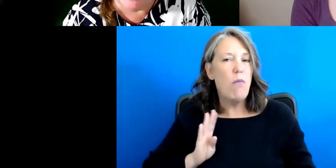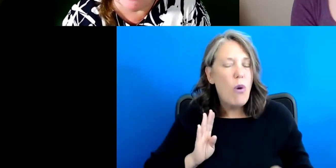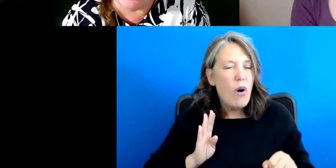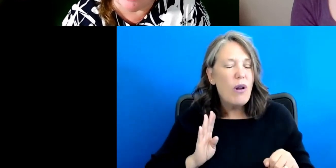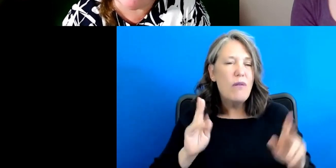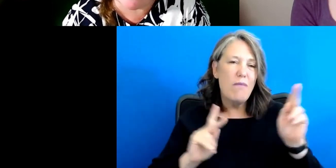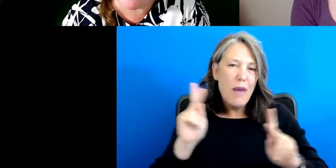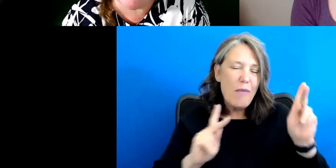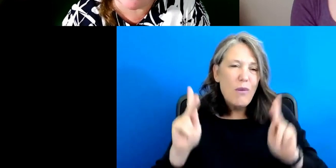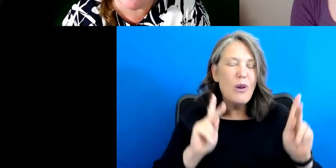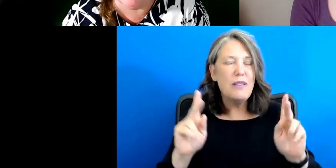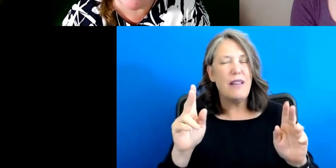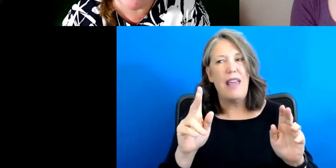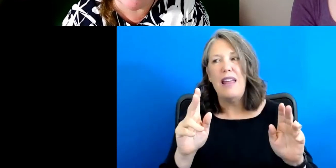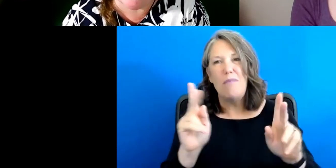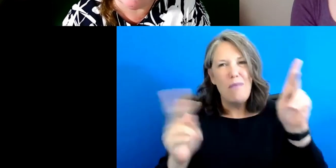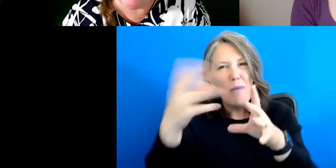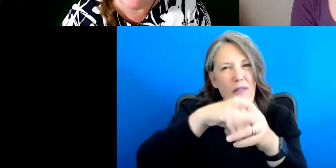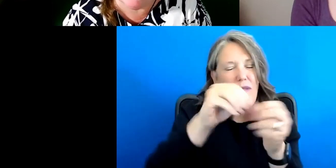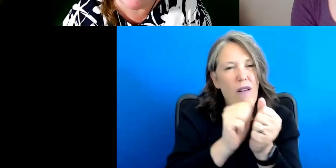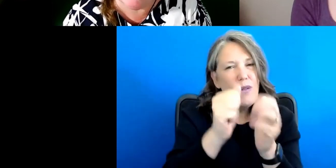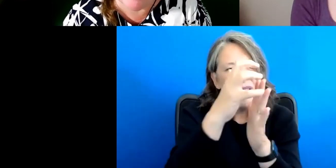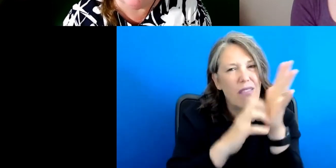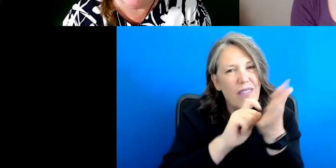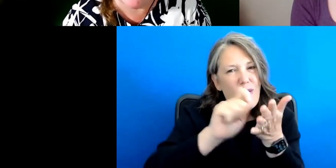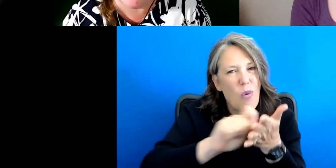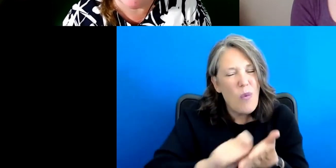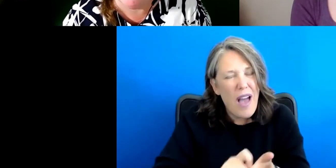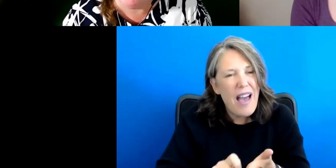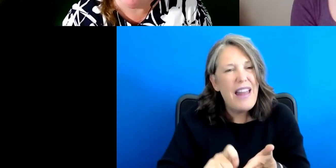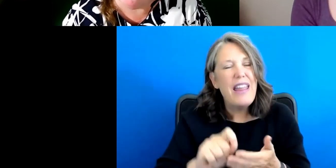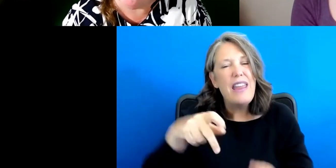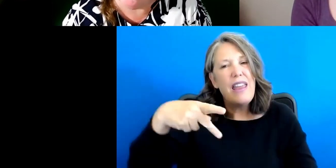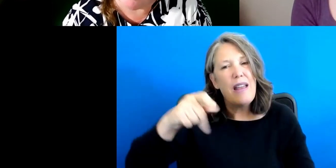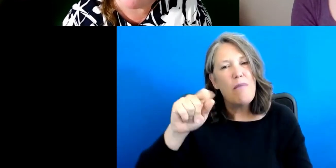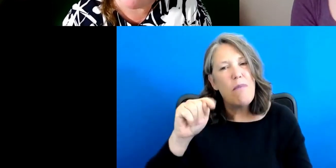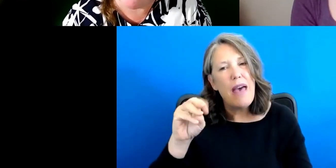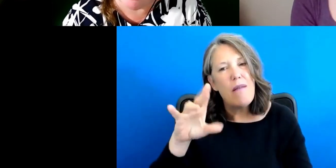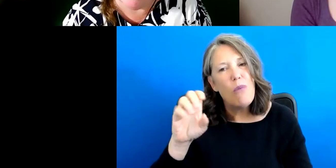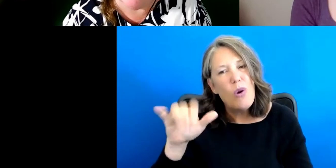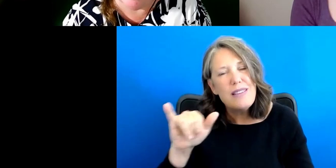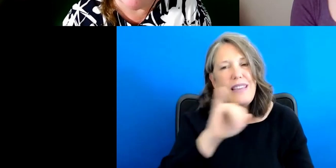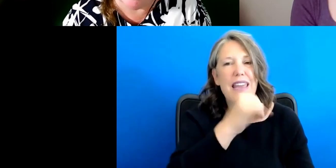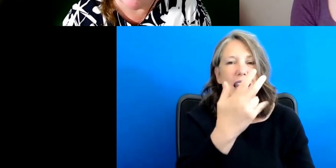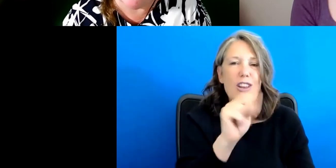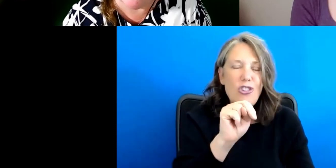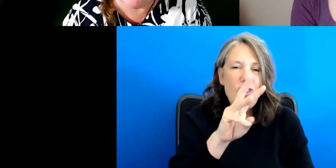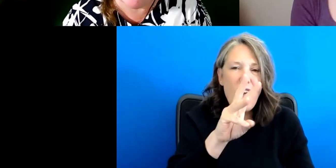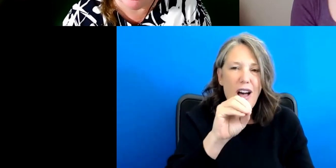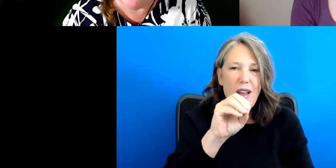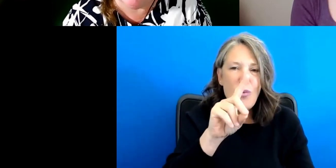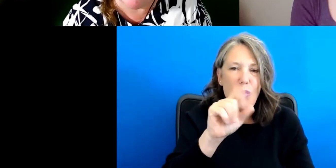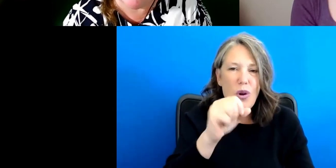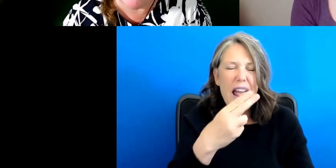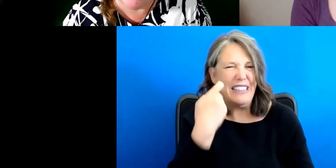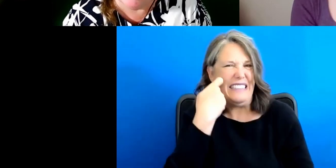in the drafting of the CRPD. know, Pat Morrissey, John Wodash at the time, um, had just